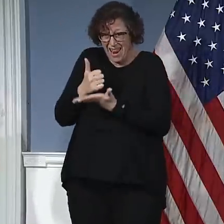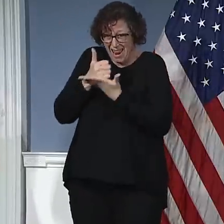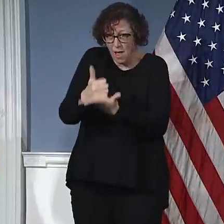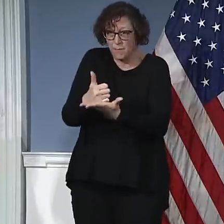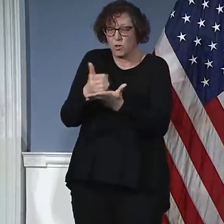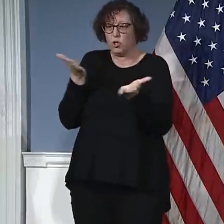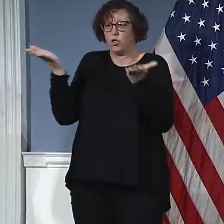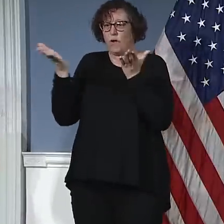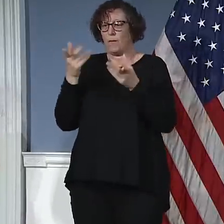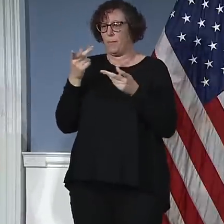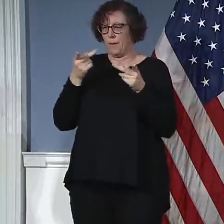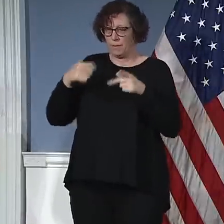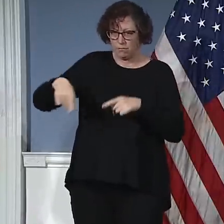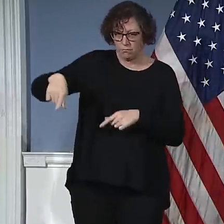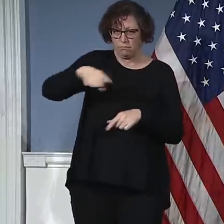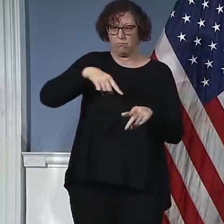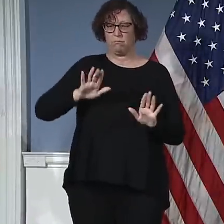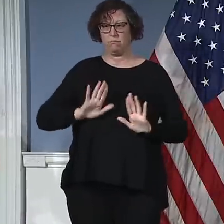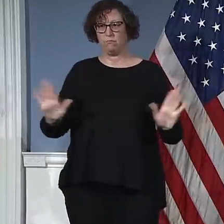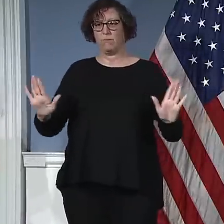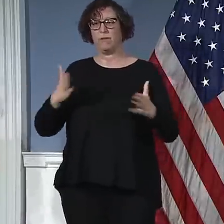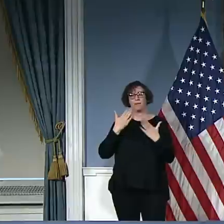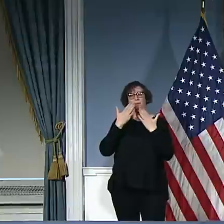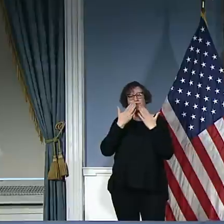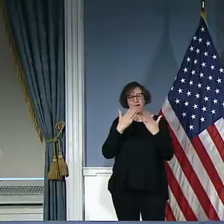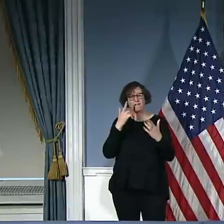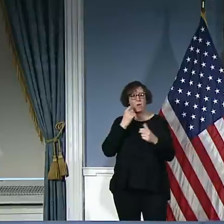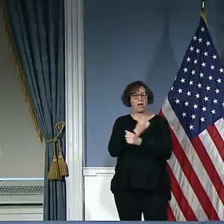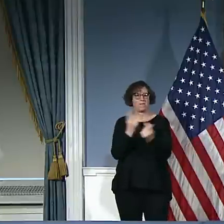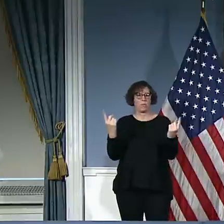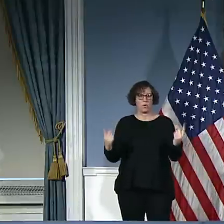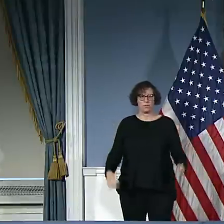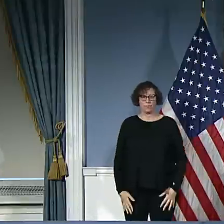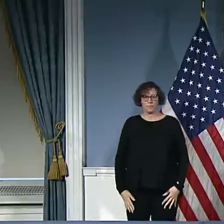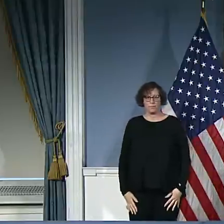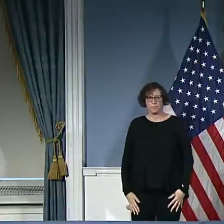Thank you very much, everybody. you.